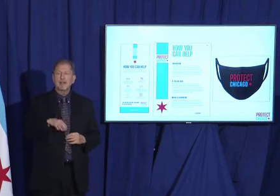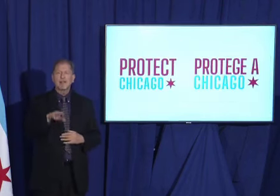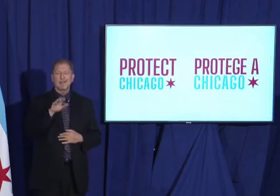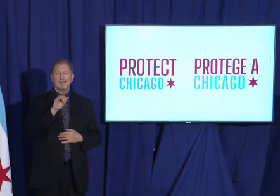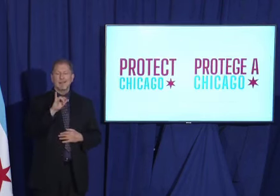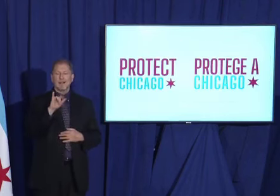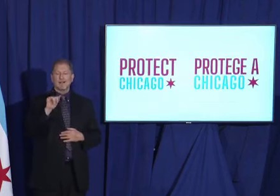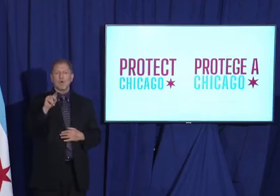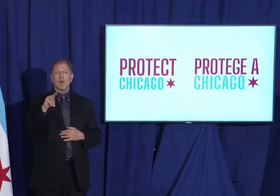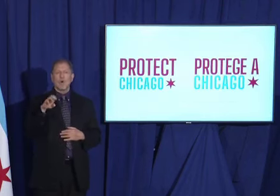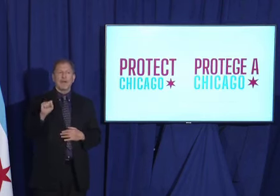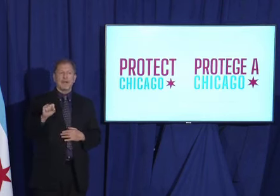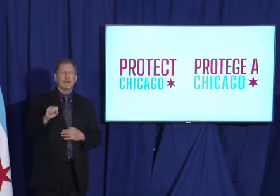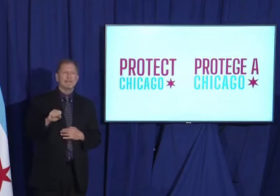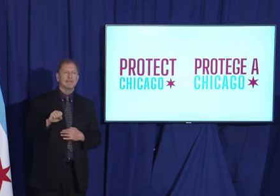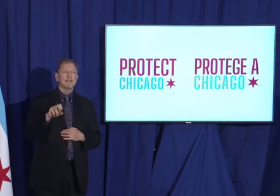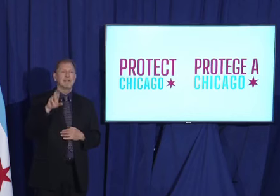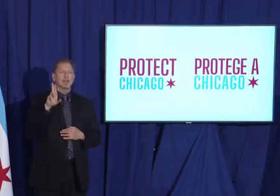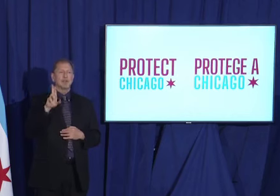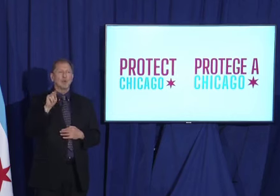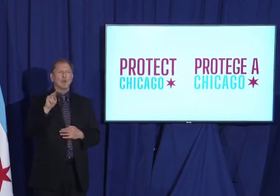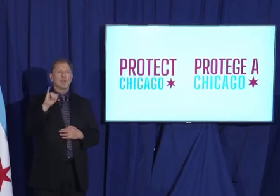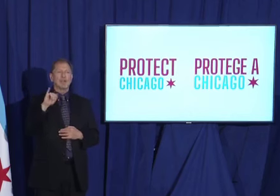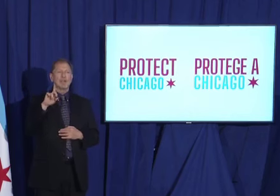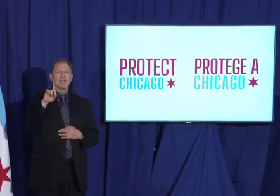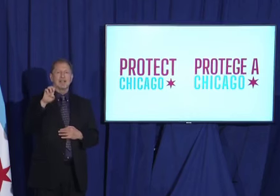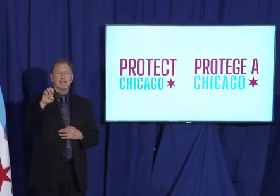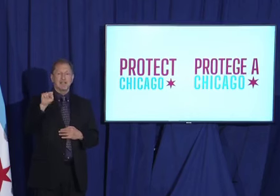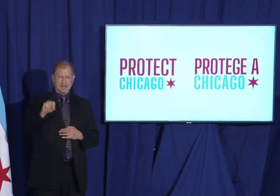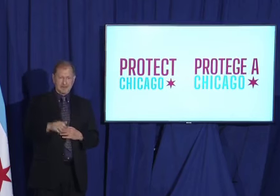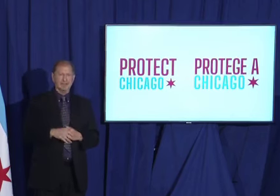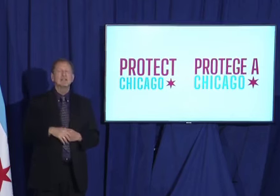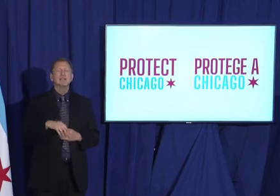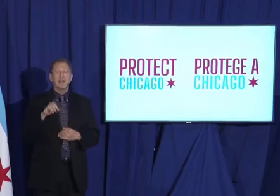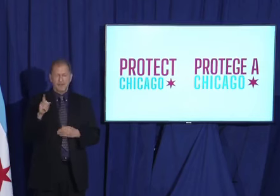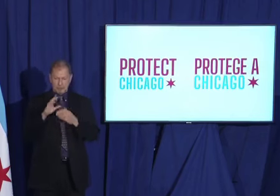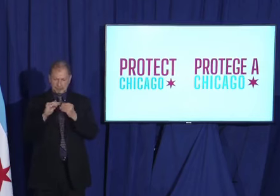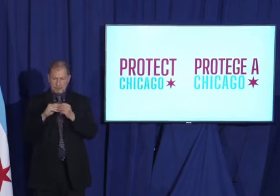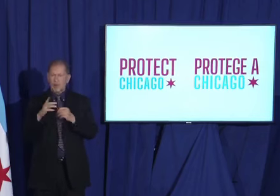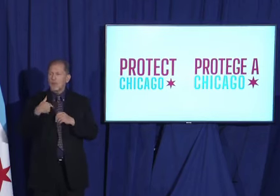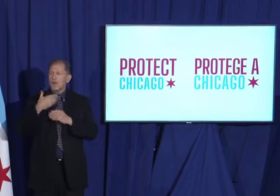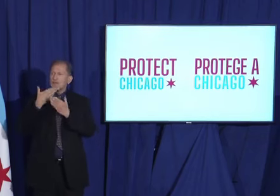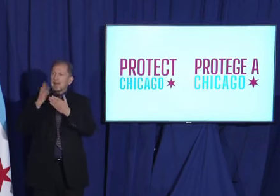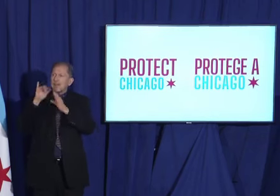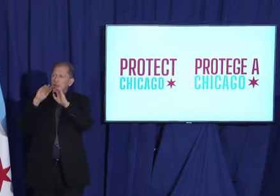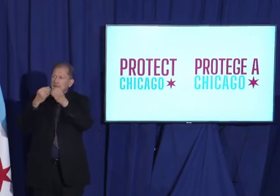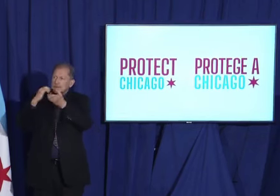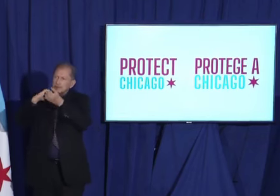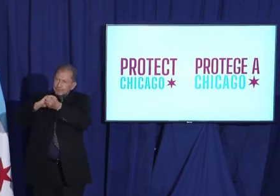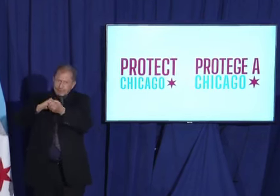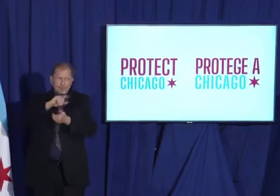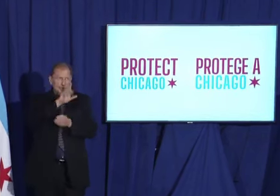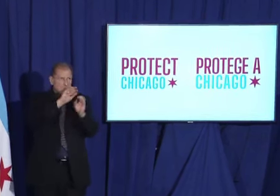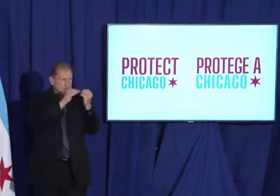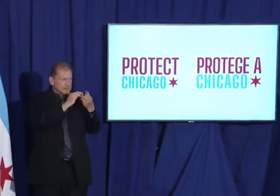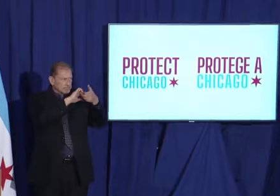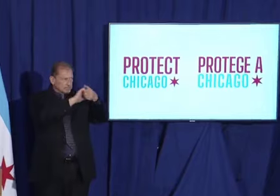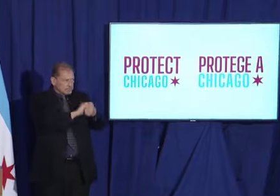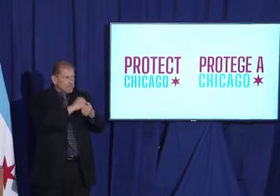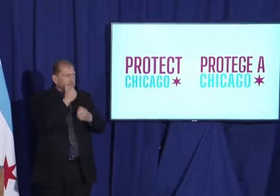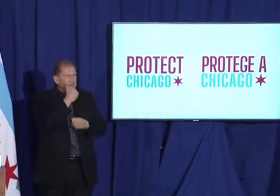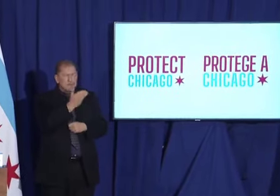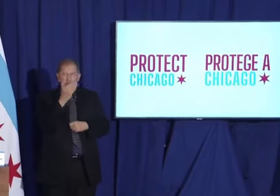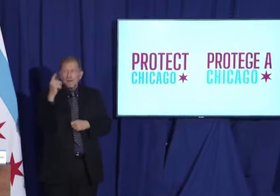and others. We've heard you. We value your feedback. We value your partnership. And we are putting the suggestions